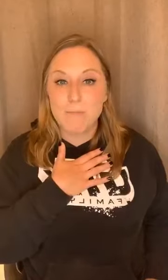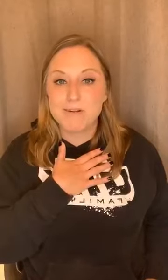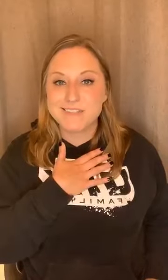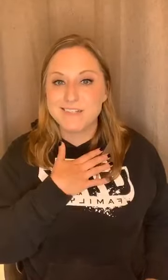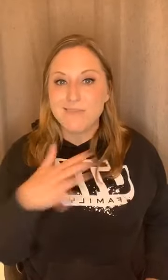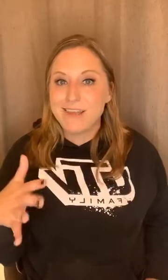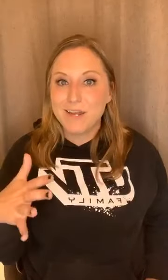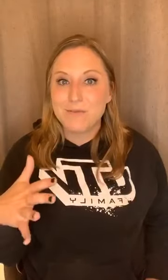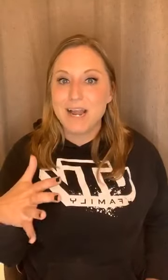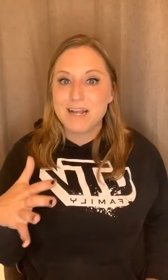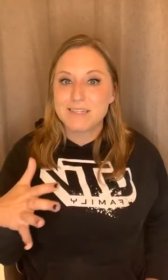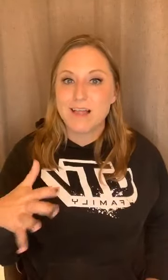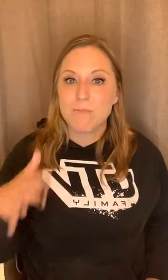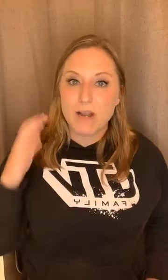personally don't like getting ready until I'm ready